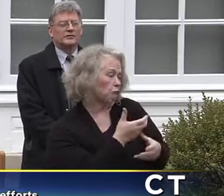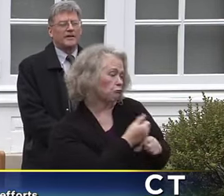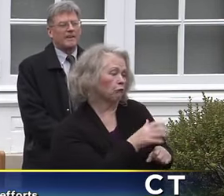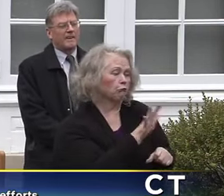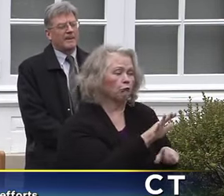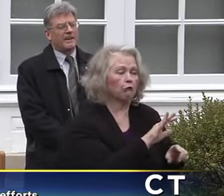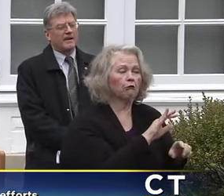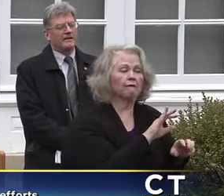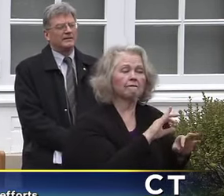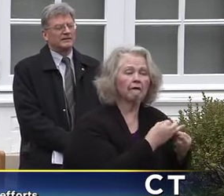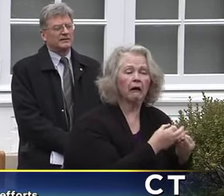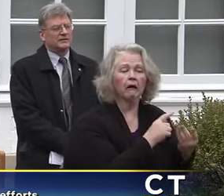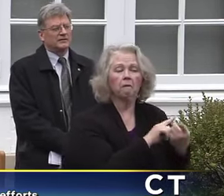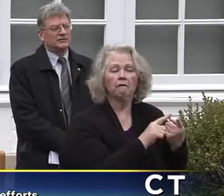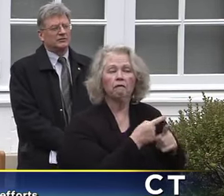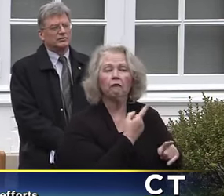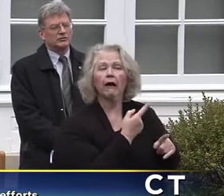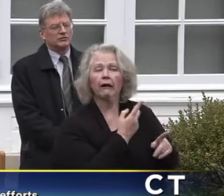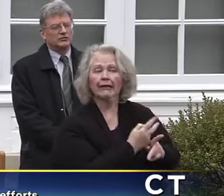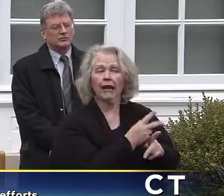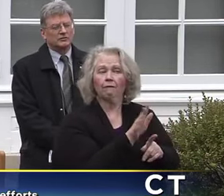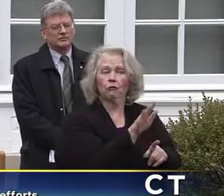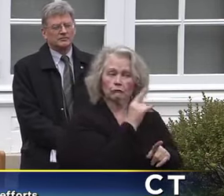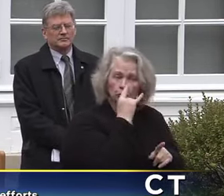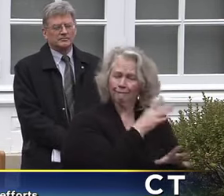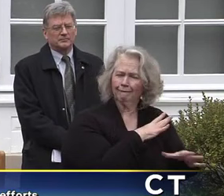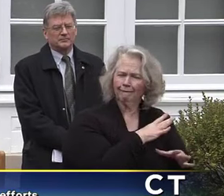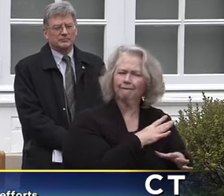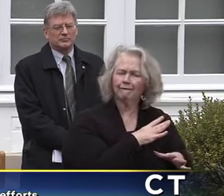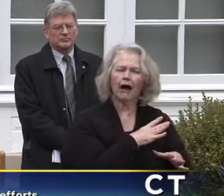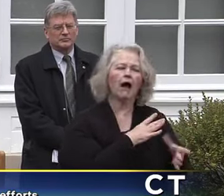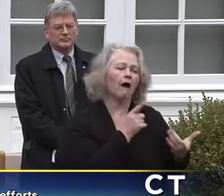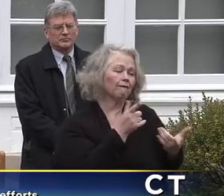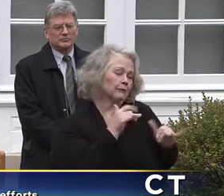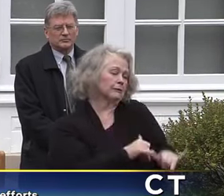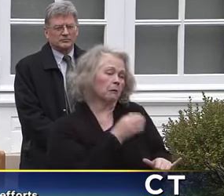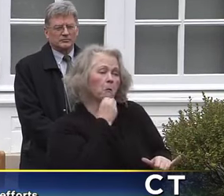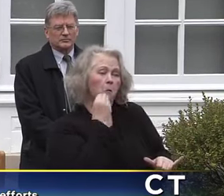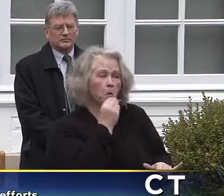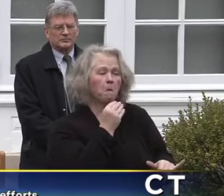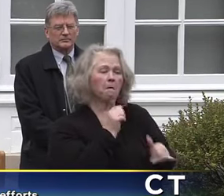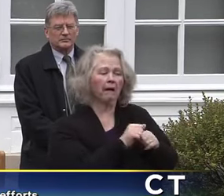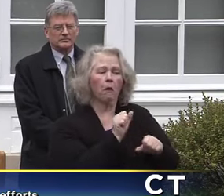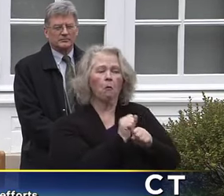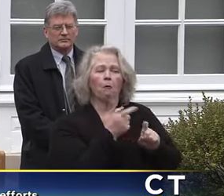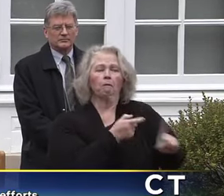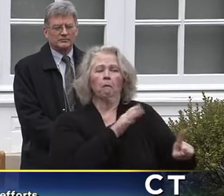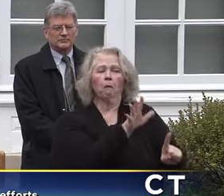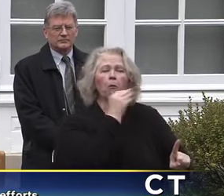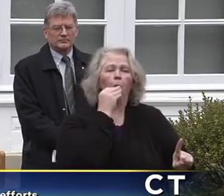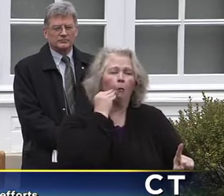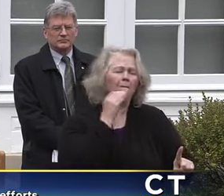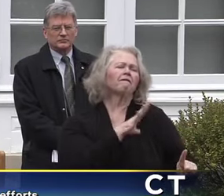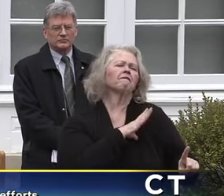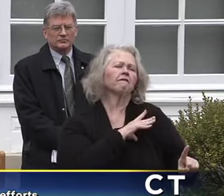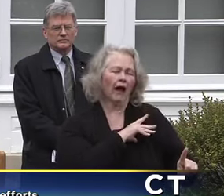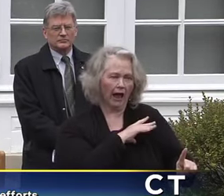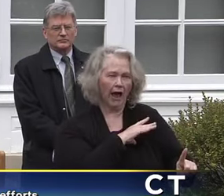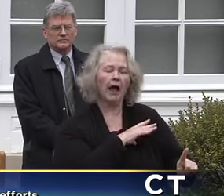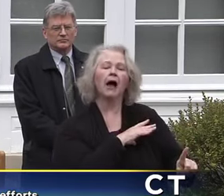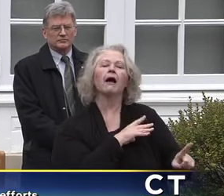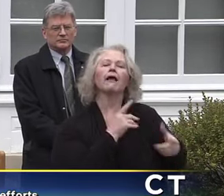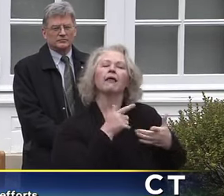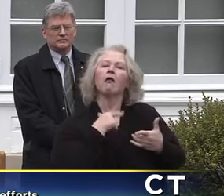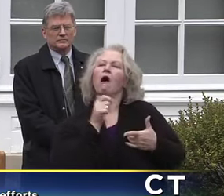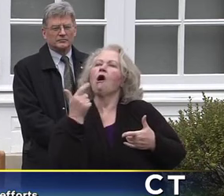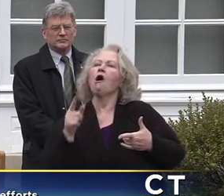family member who can take care of your child, that's great. If you're telecommuting, that's wonderful. That opens up space for some of our first